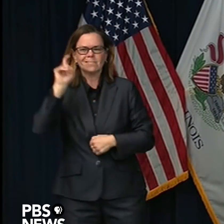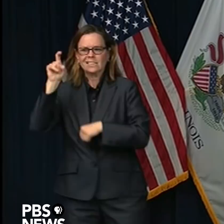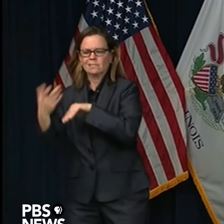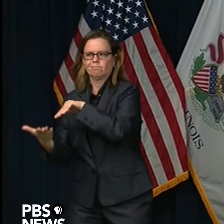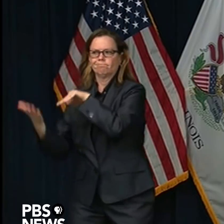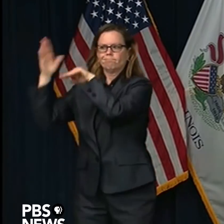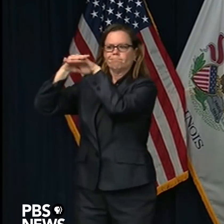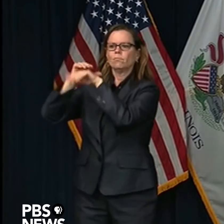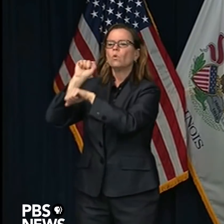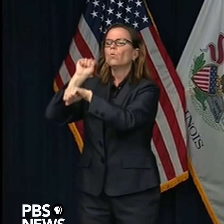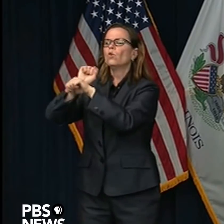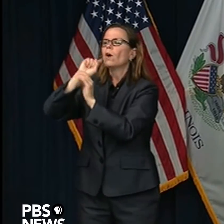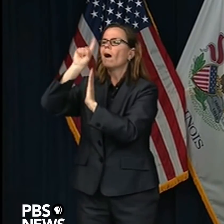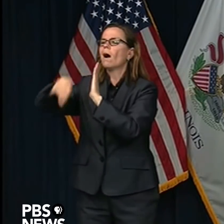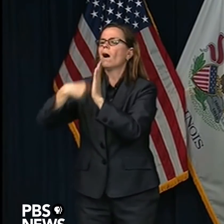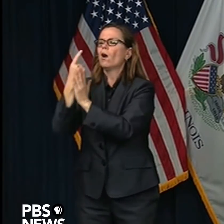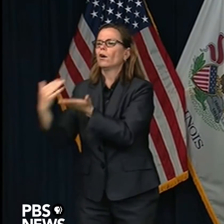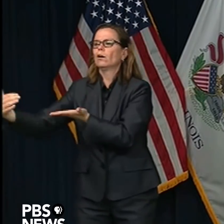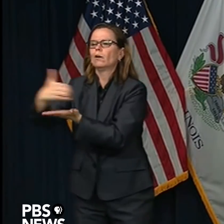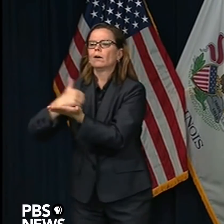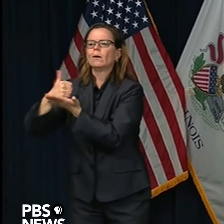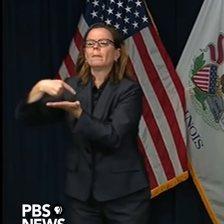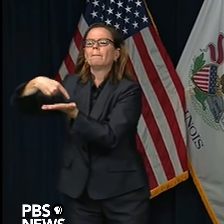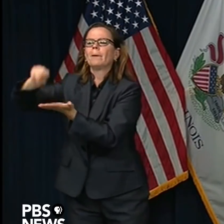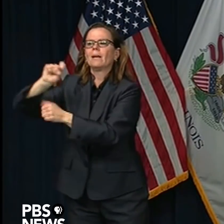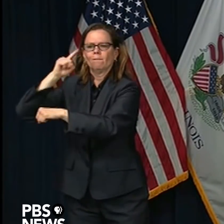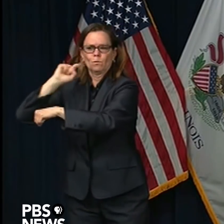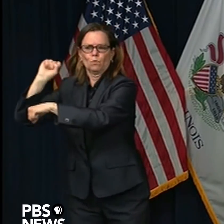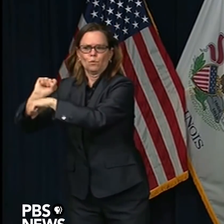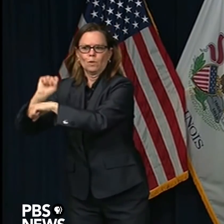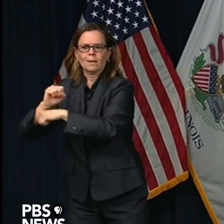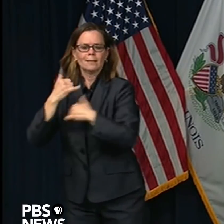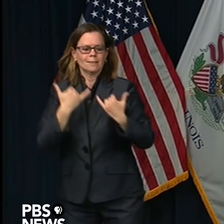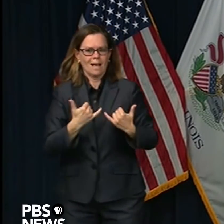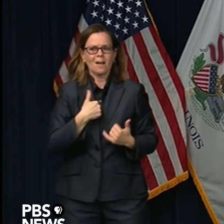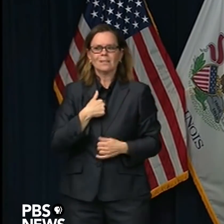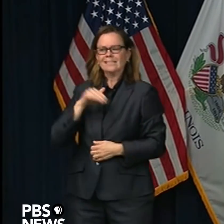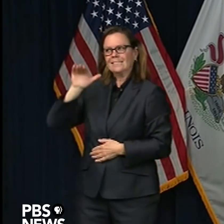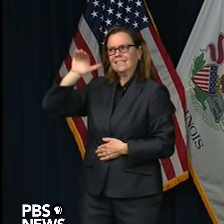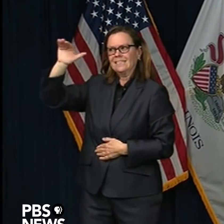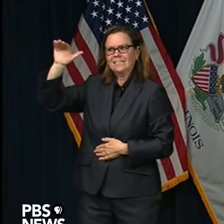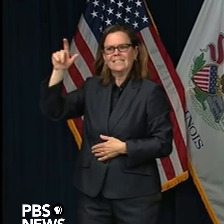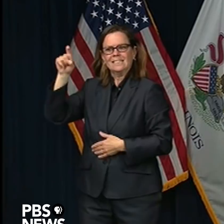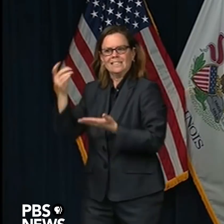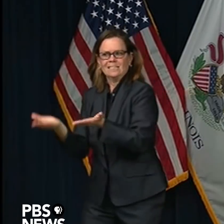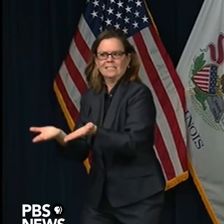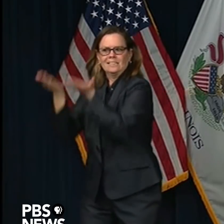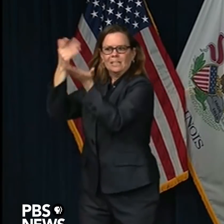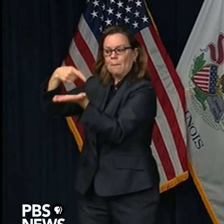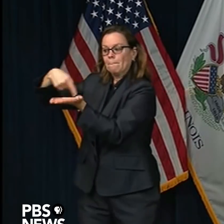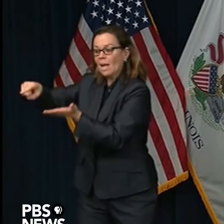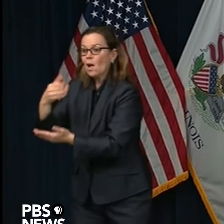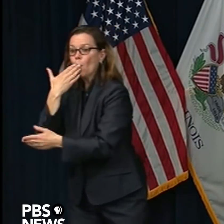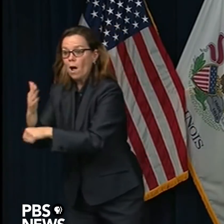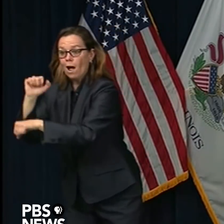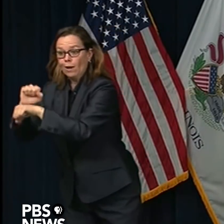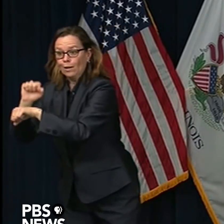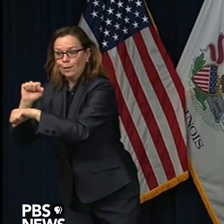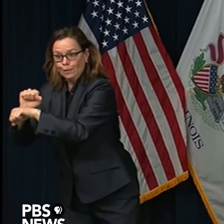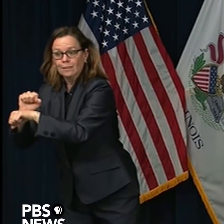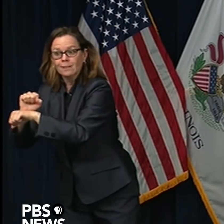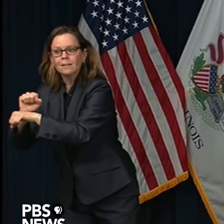that we bring this economy back to where it could be, should be, after we're able to get past the peak and past